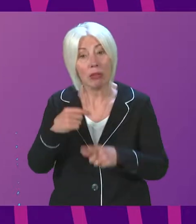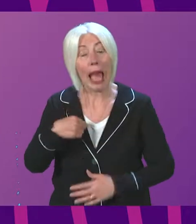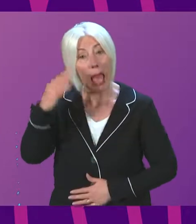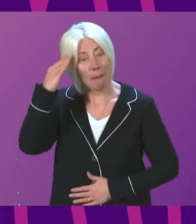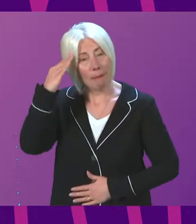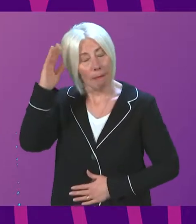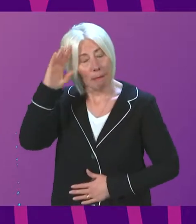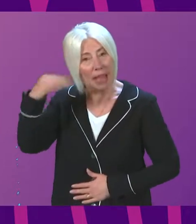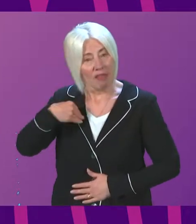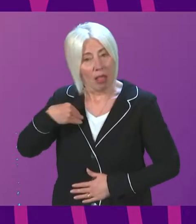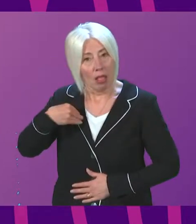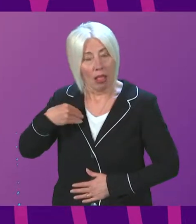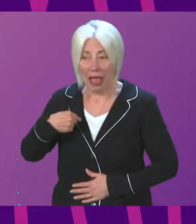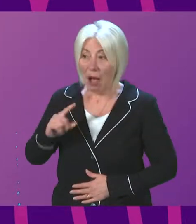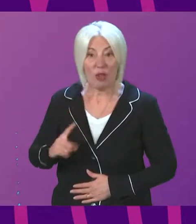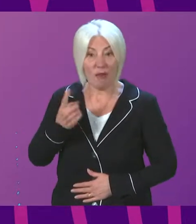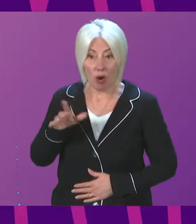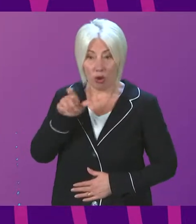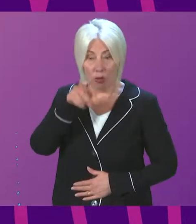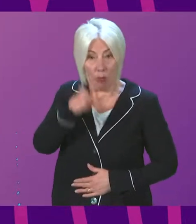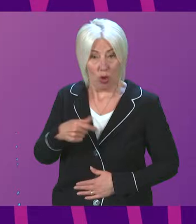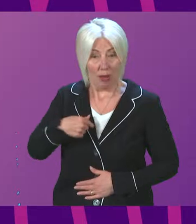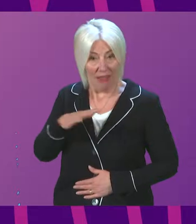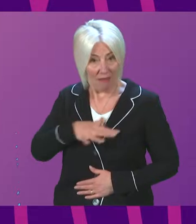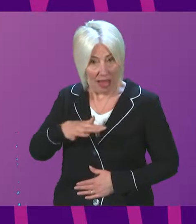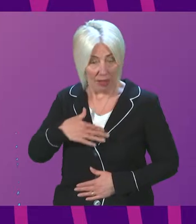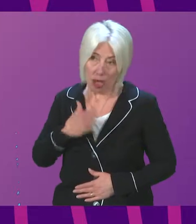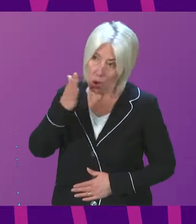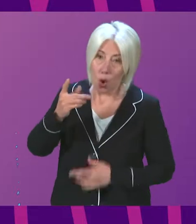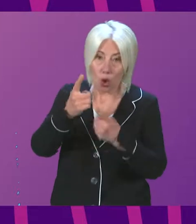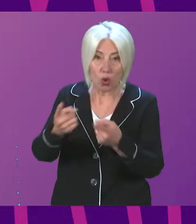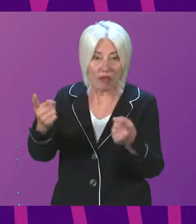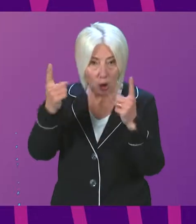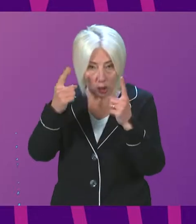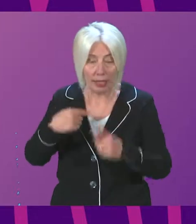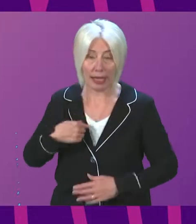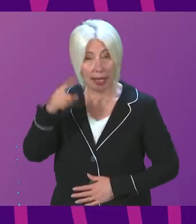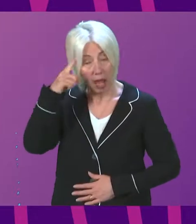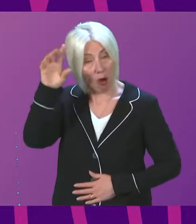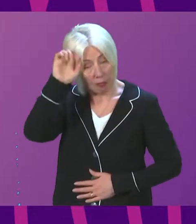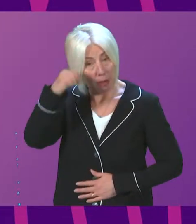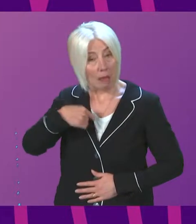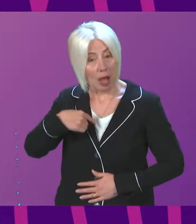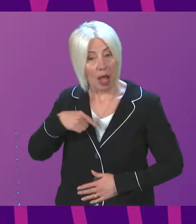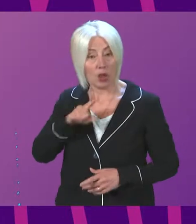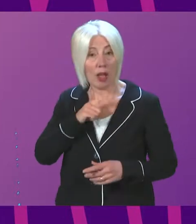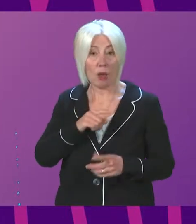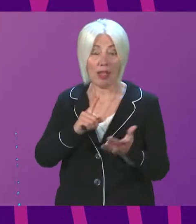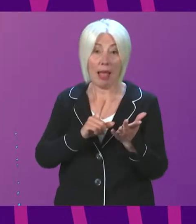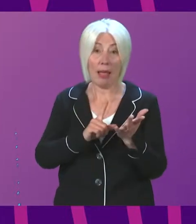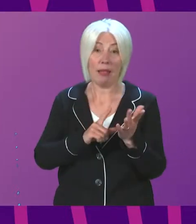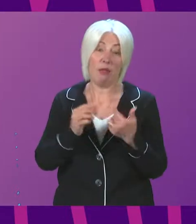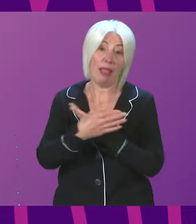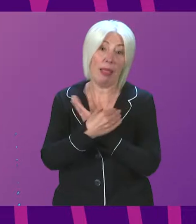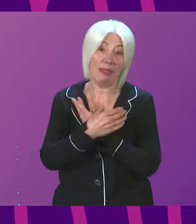of the fact that I was the first member of my family to go to university I'm particularly mindful of that when a Liberal Democrat is